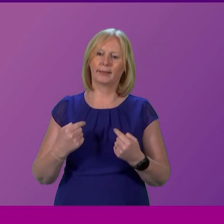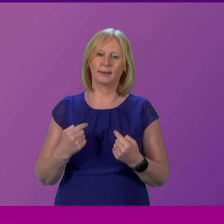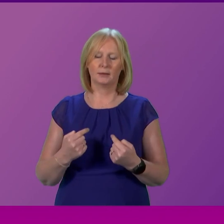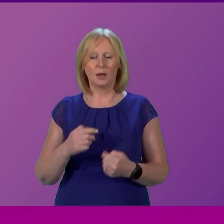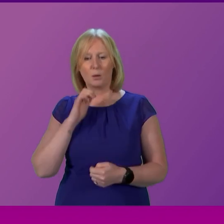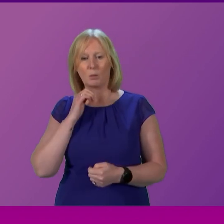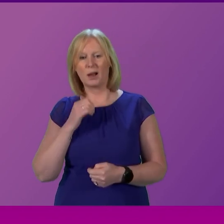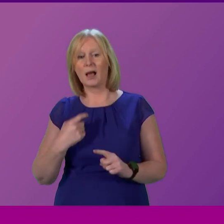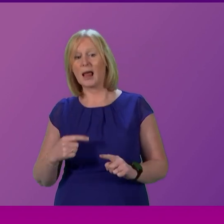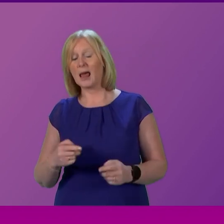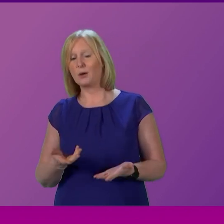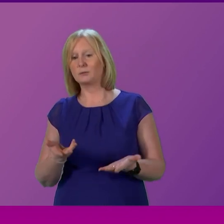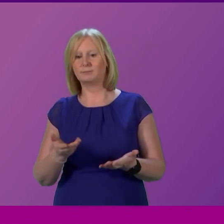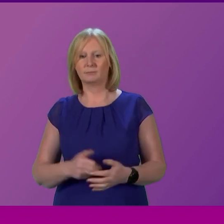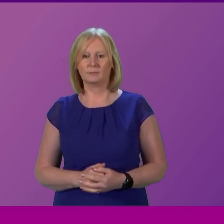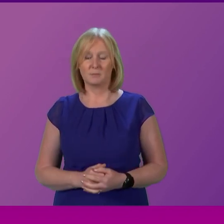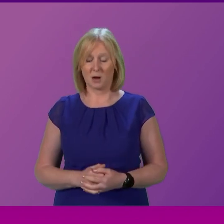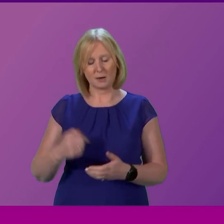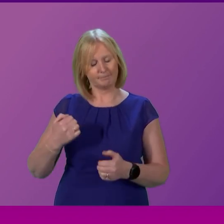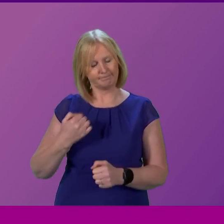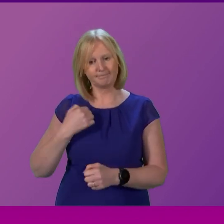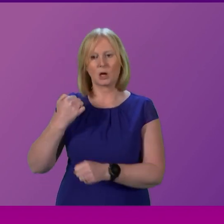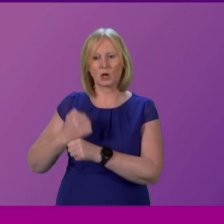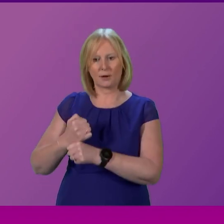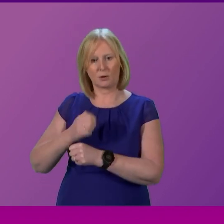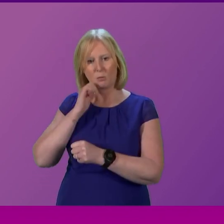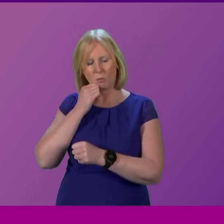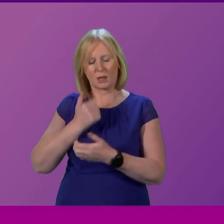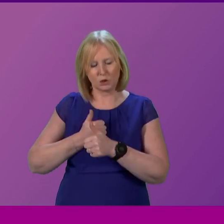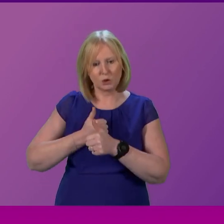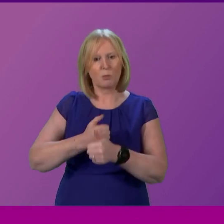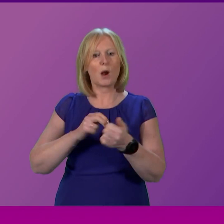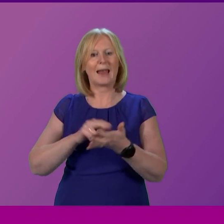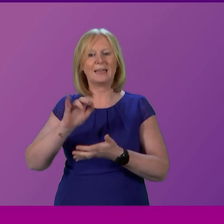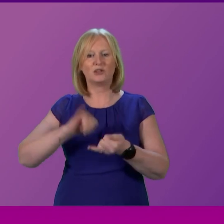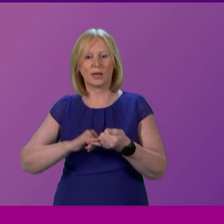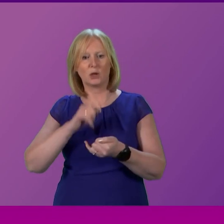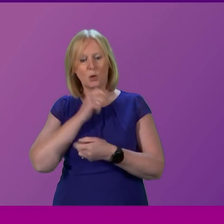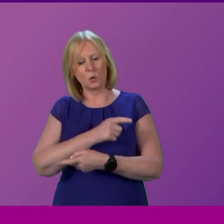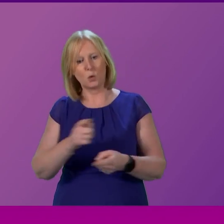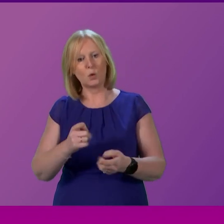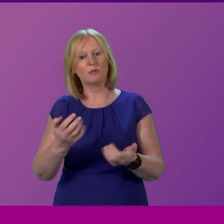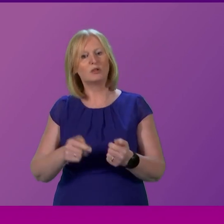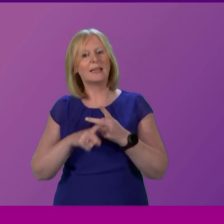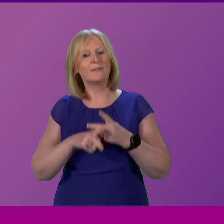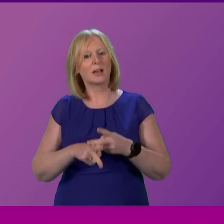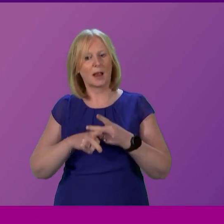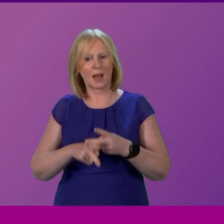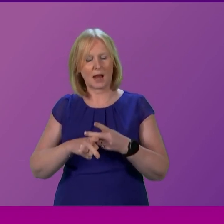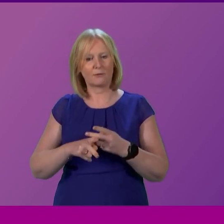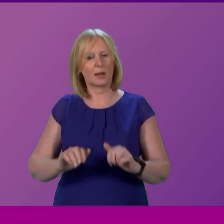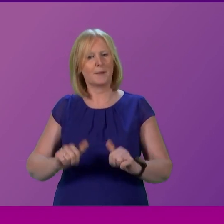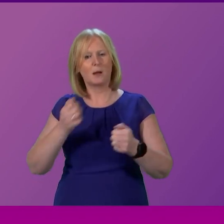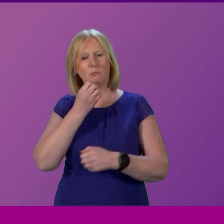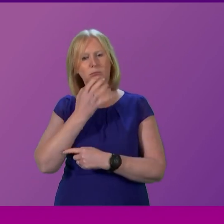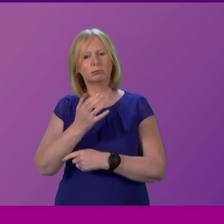allow him to do that while this government's relentless focus will be to support our NHS the people that receive care and the wonderful workforce that give